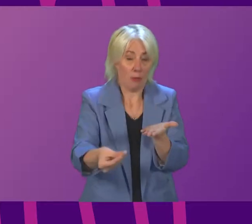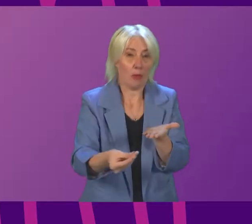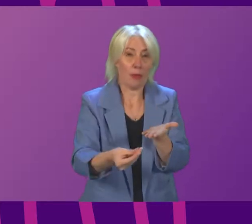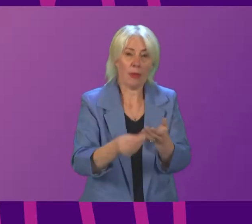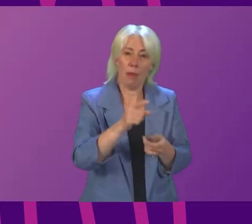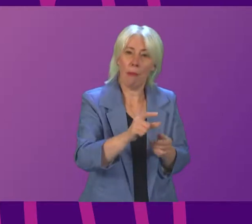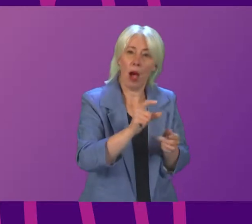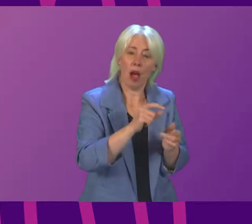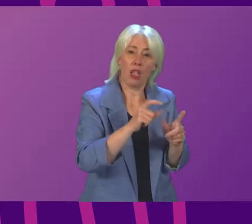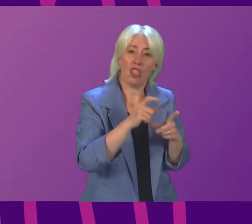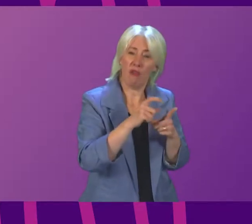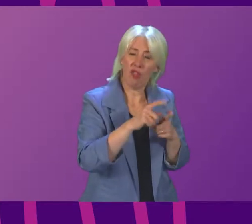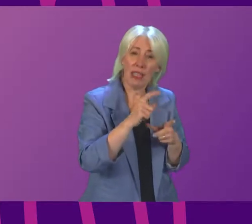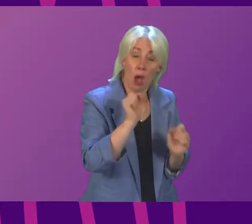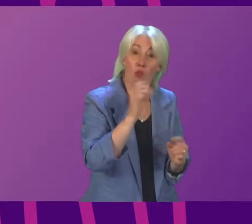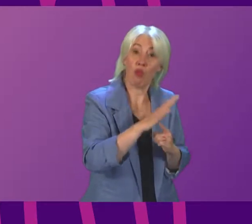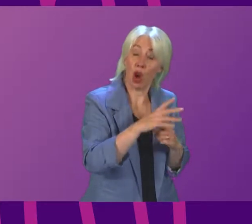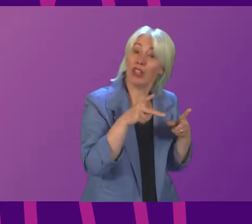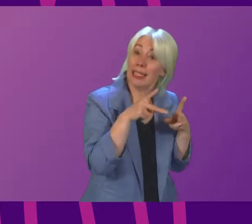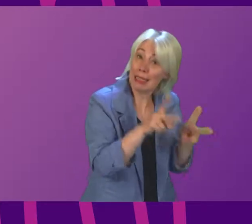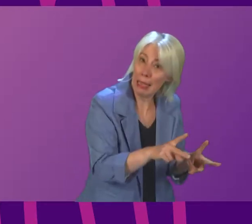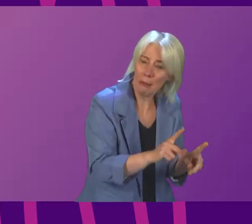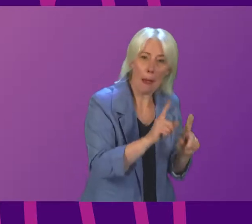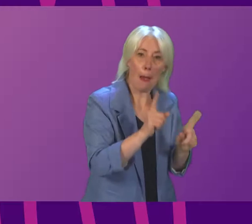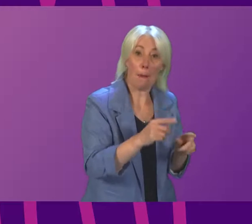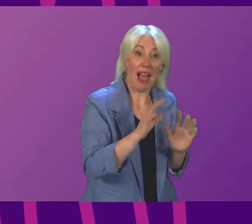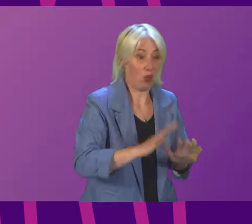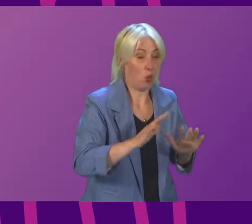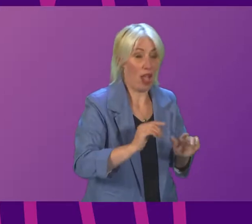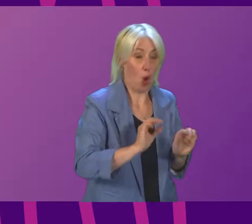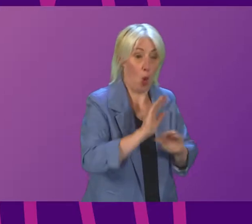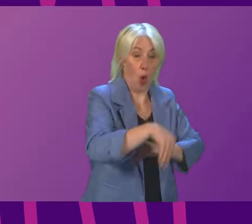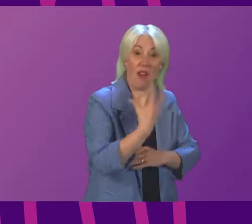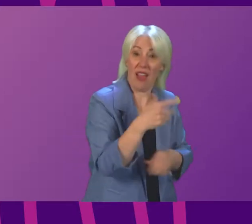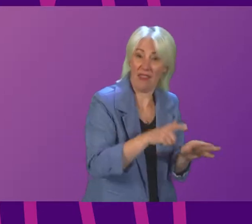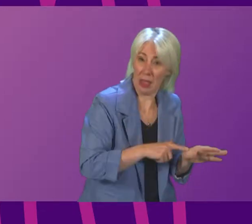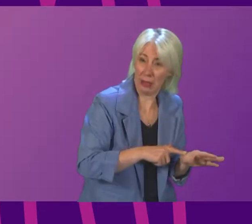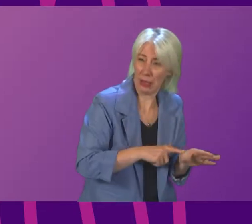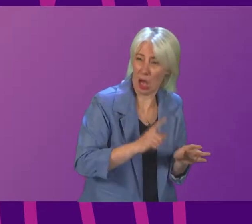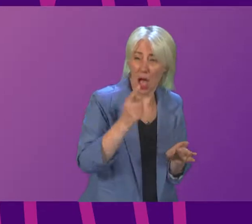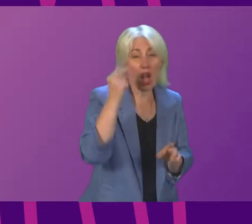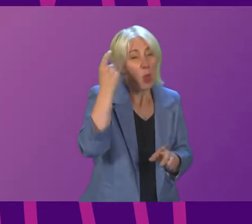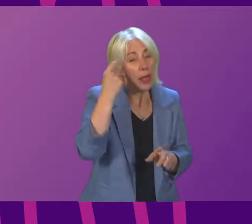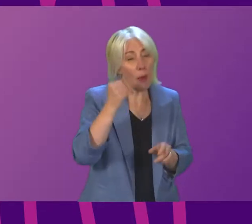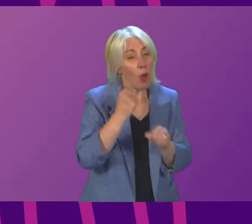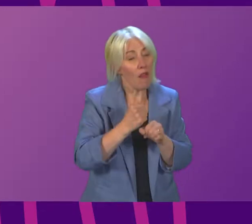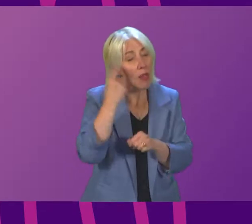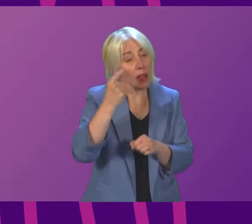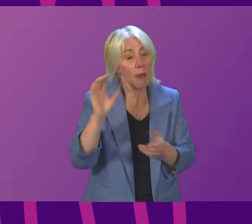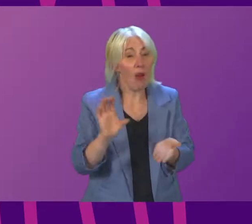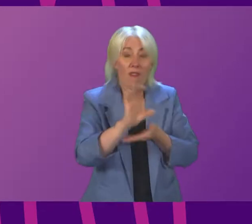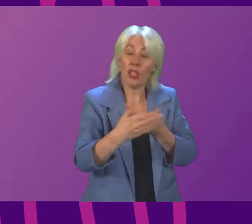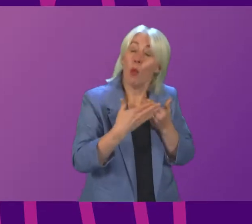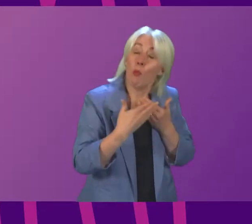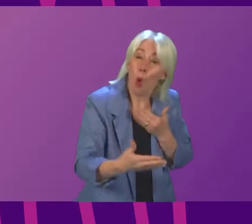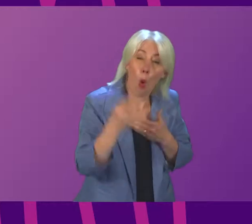can I ask the Cabinet Secretary if the Government will urgently review the funding available for flood protection schemes, because we simply can't go on like this with residents and